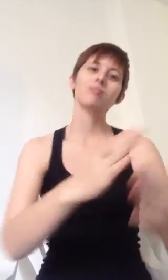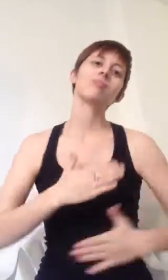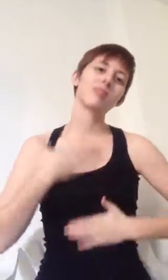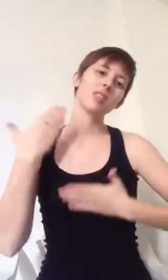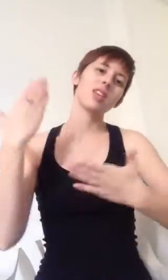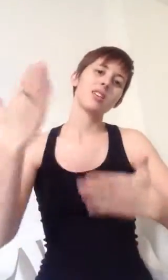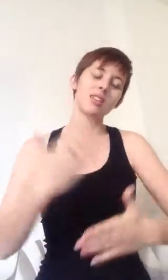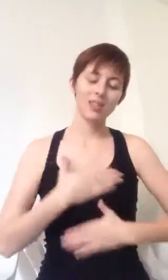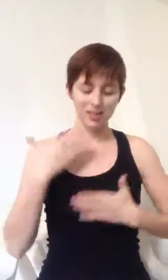nobody